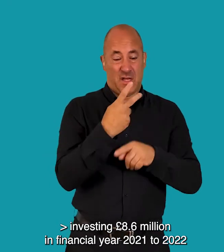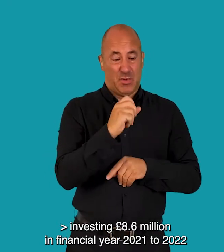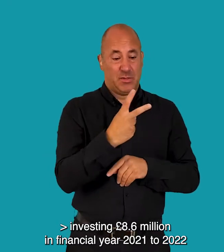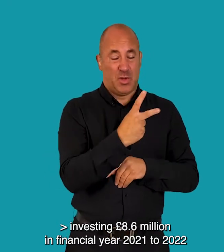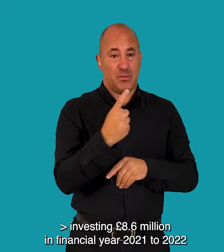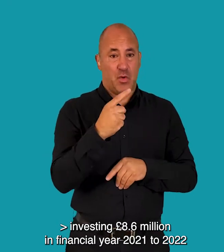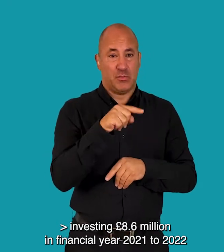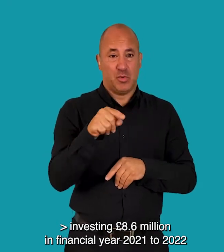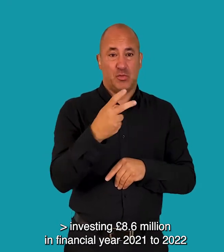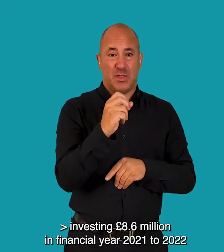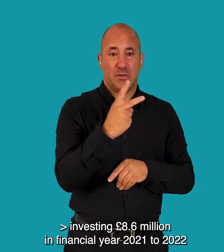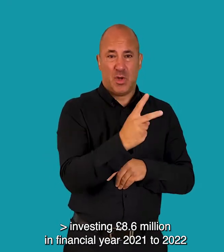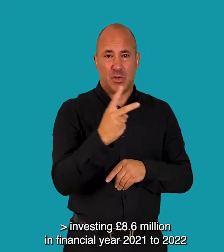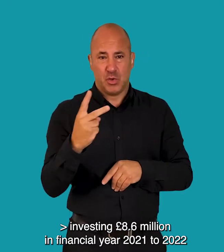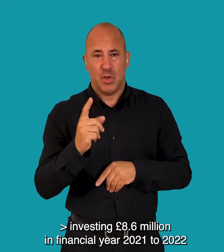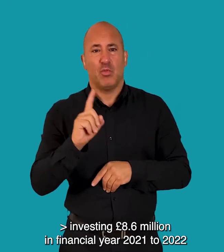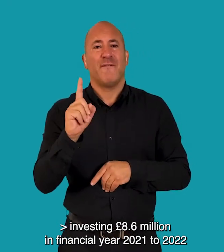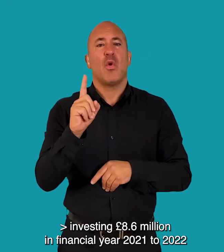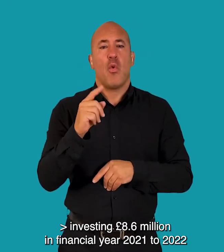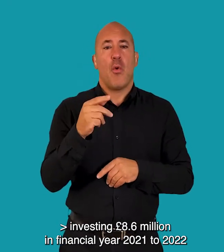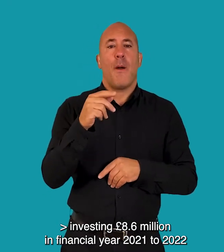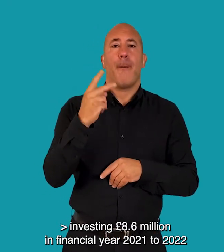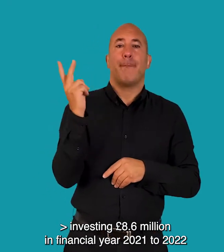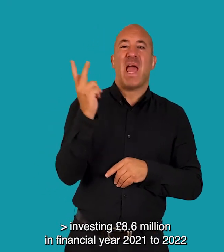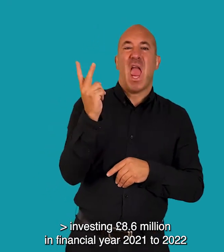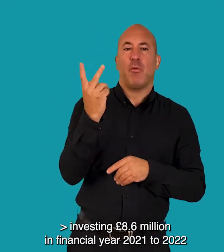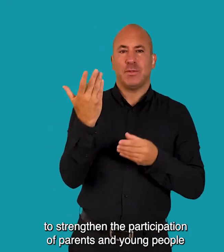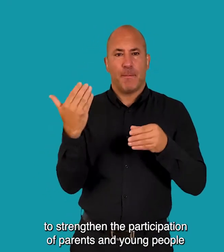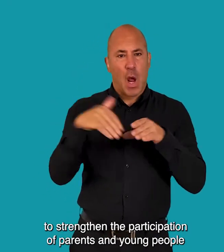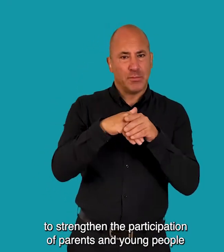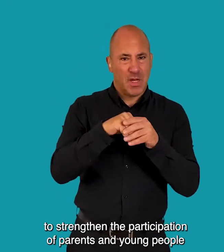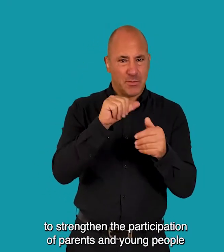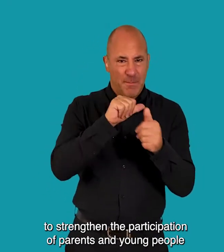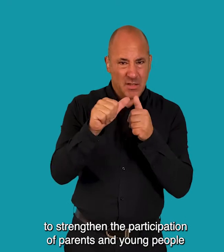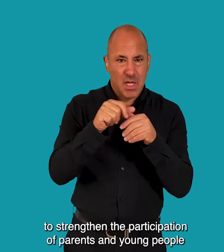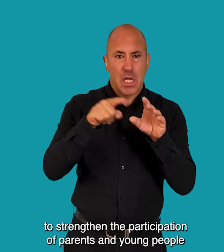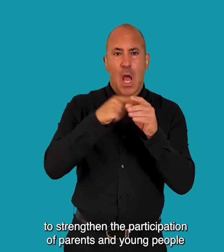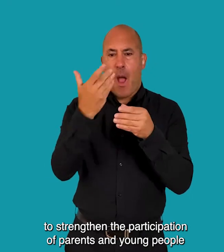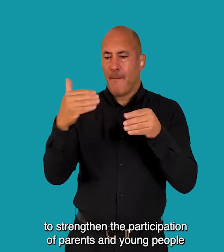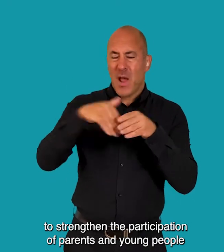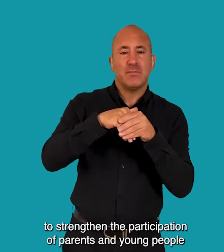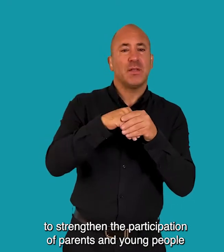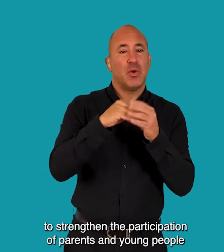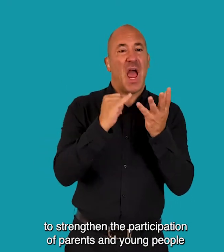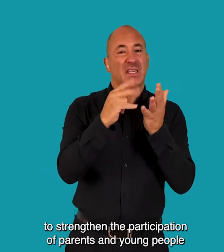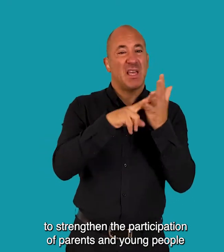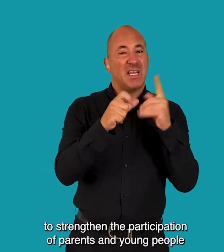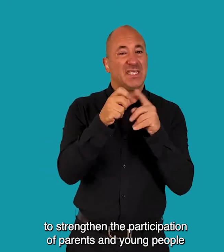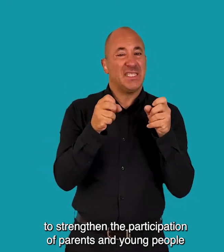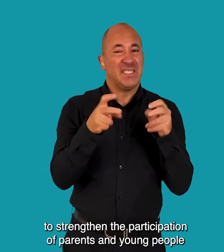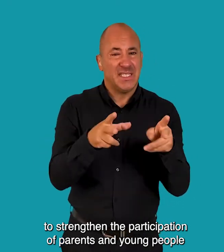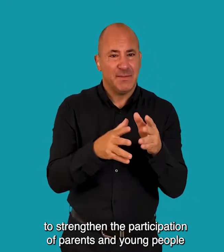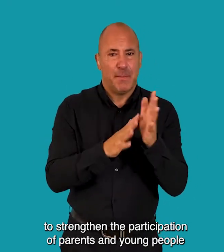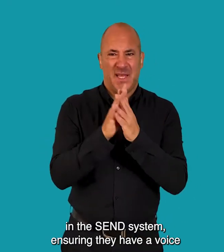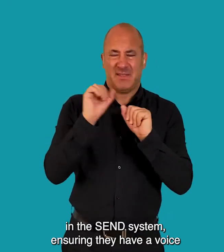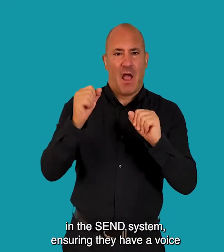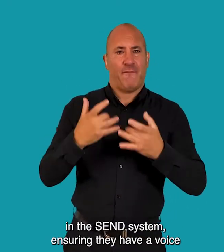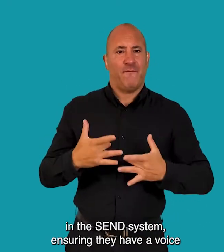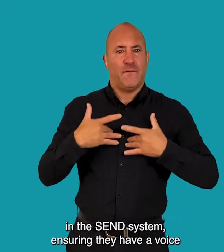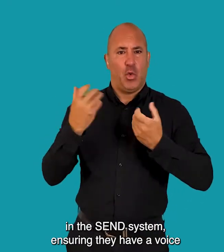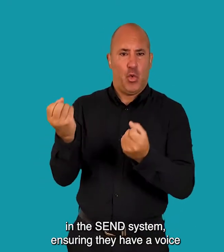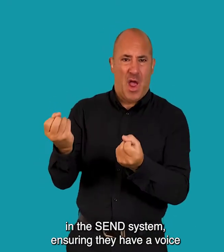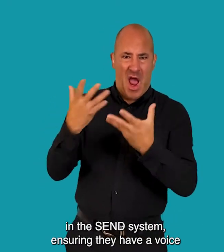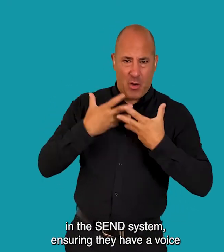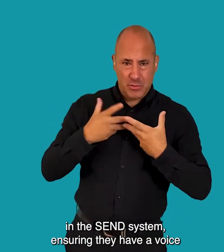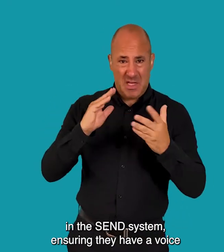financial year 2021-22 to strengthen the participation of parents and young people in the